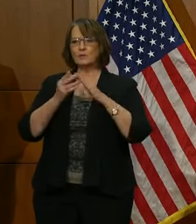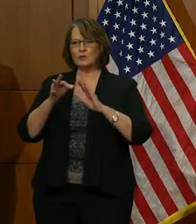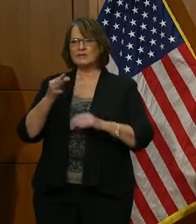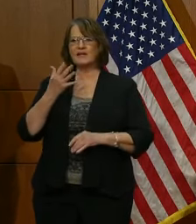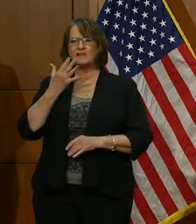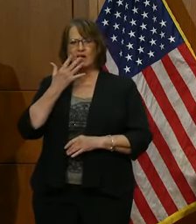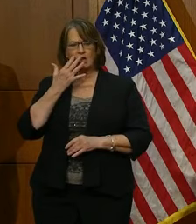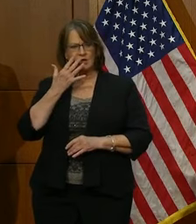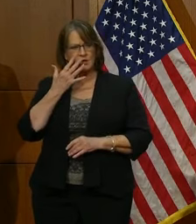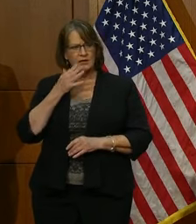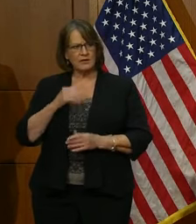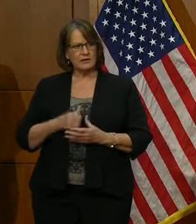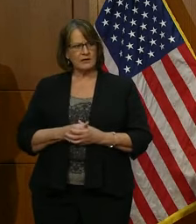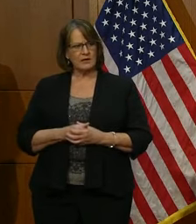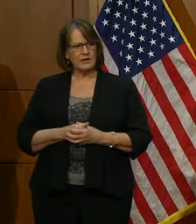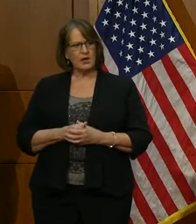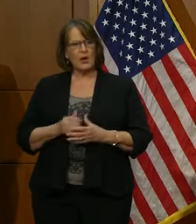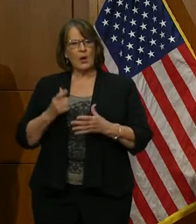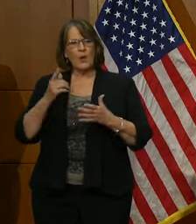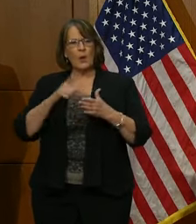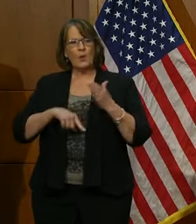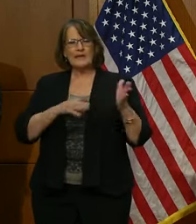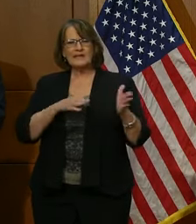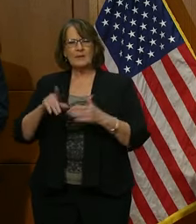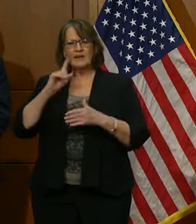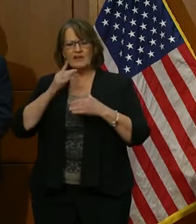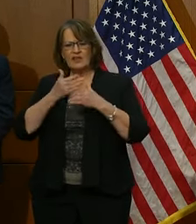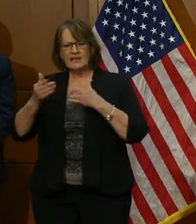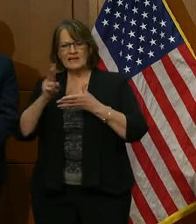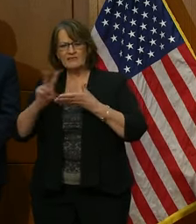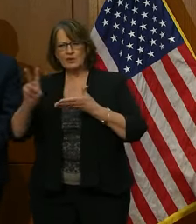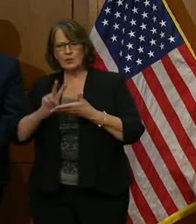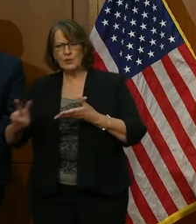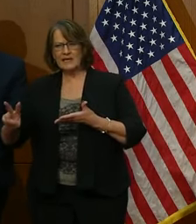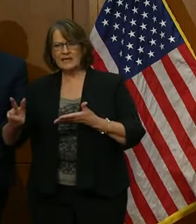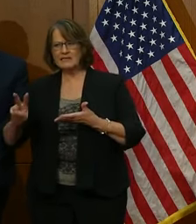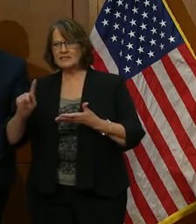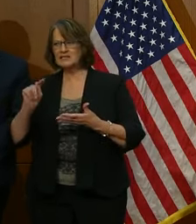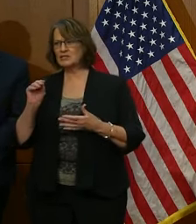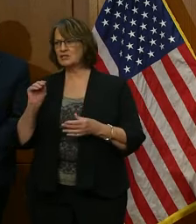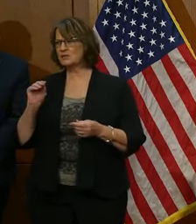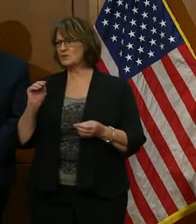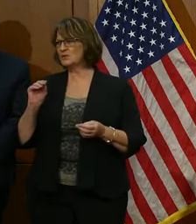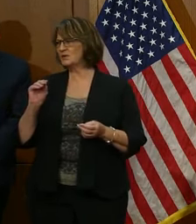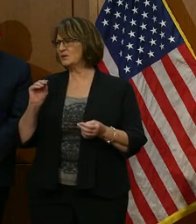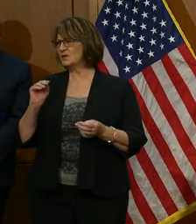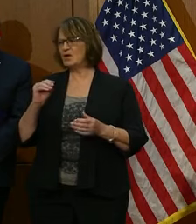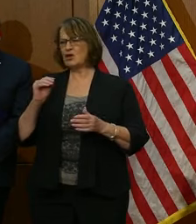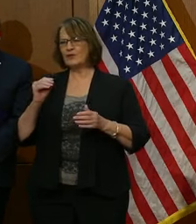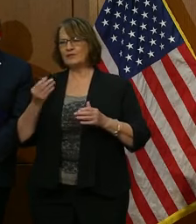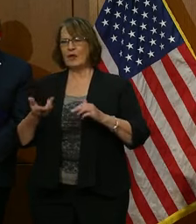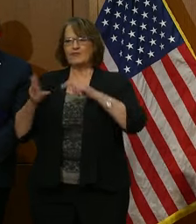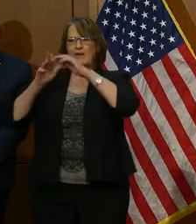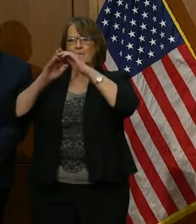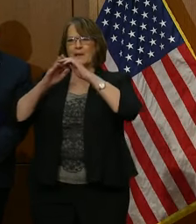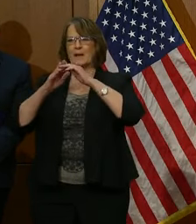days or weeks to ramp up the speed for